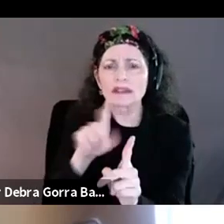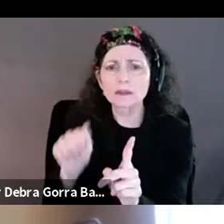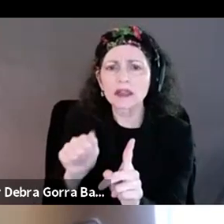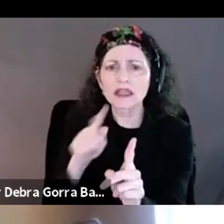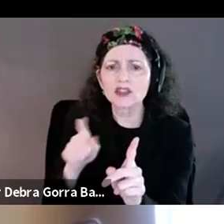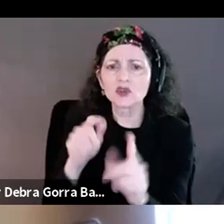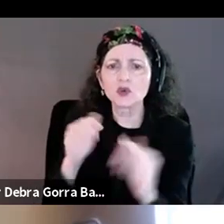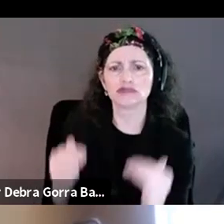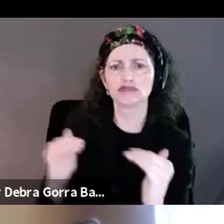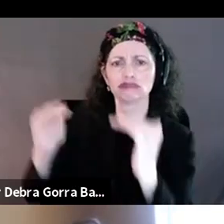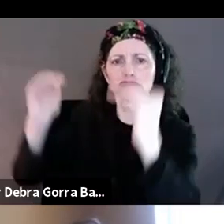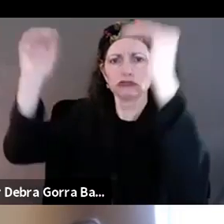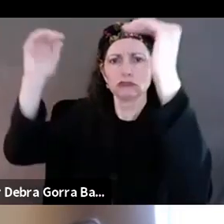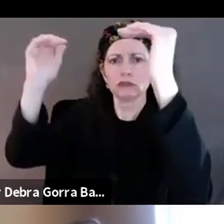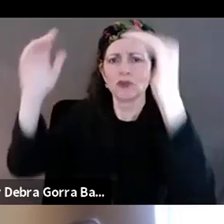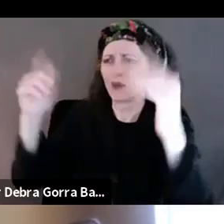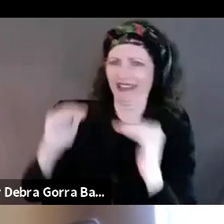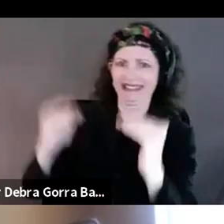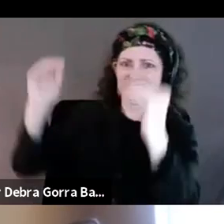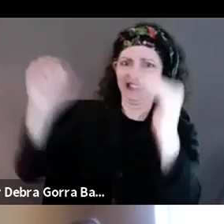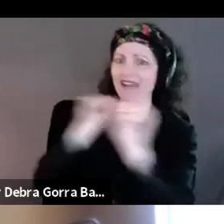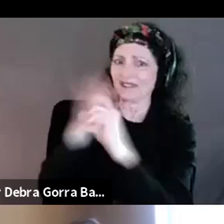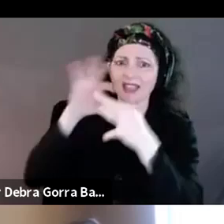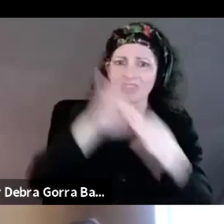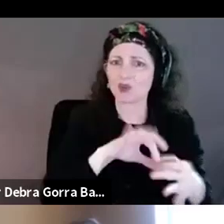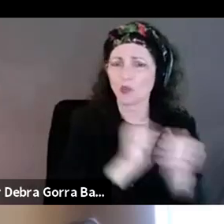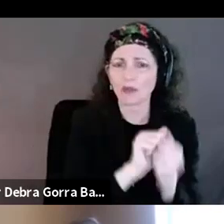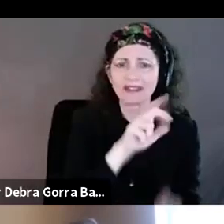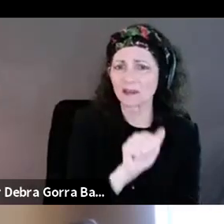disabilities disabilities or being in a disability department?